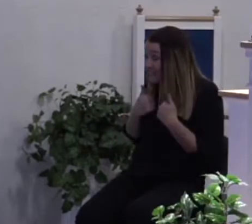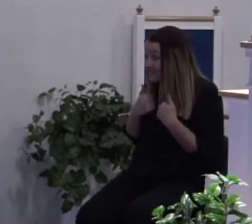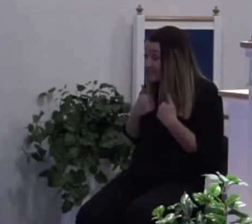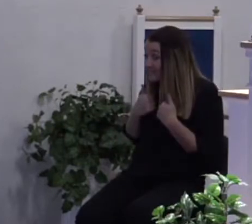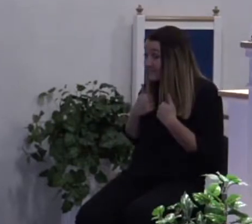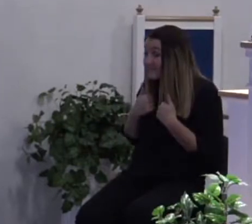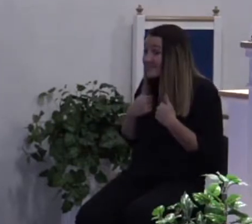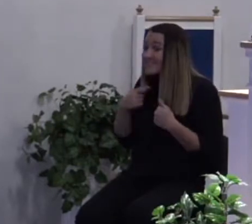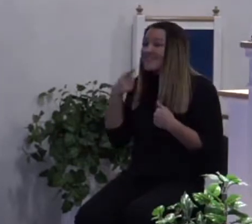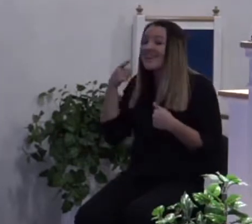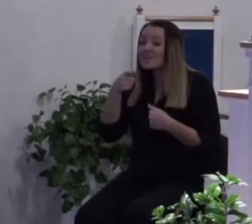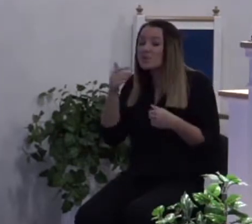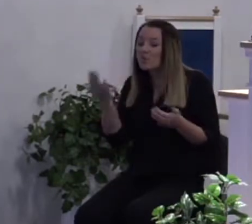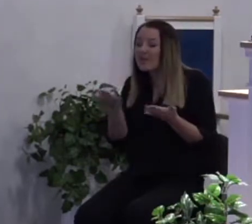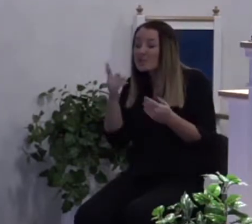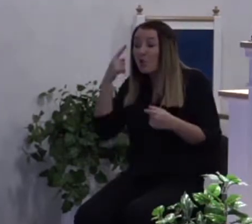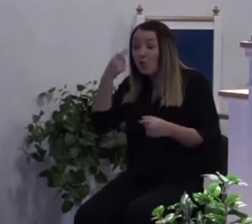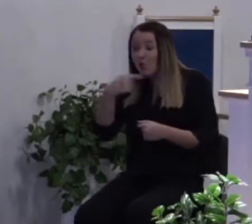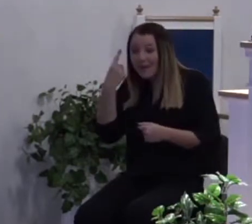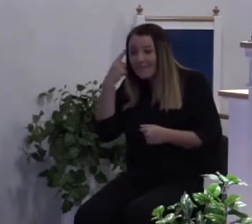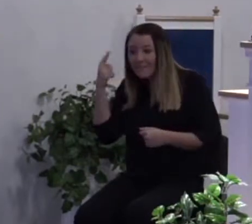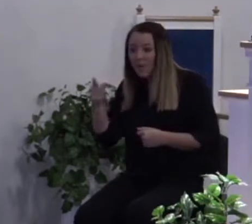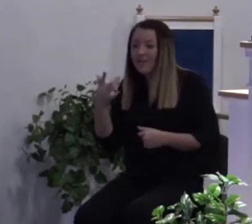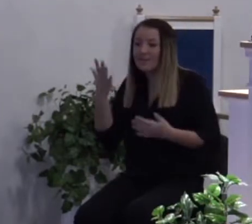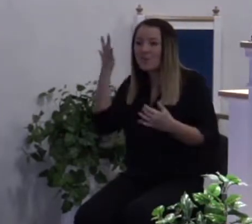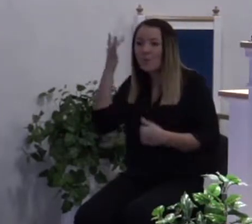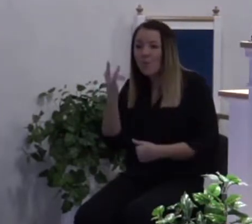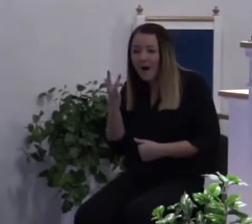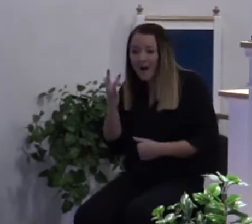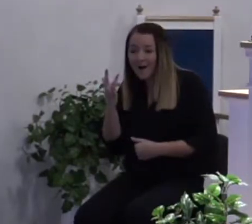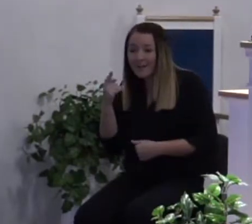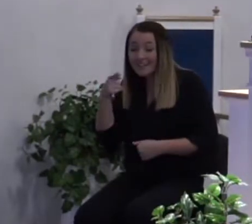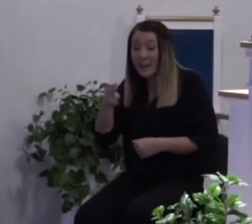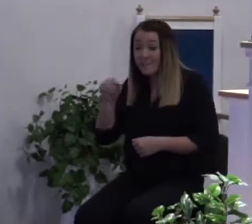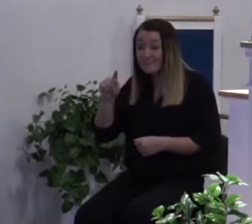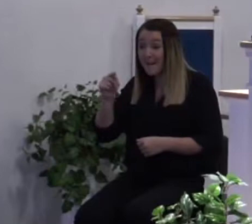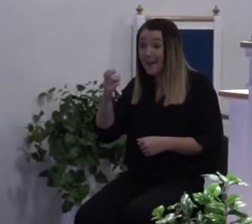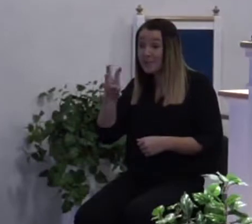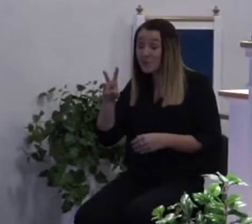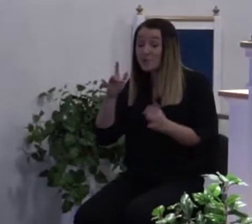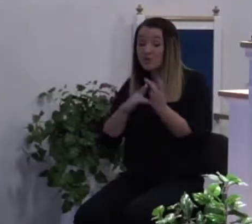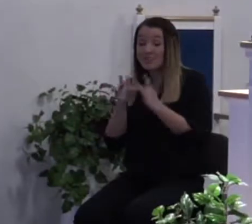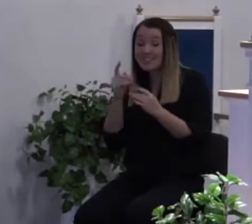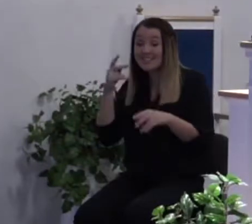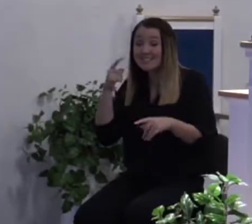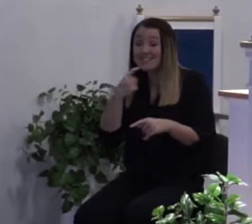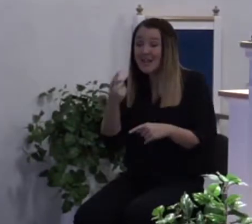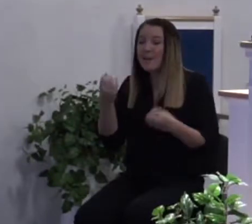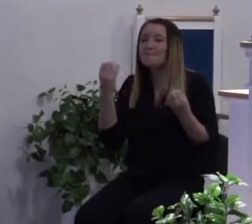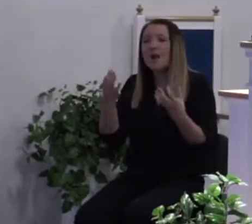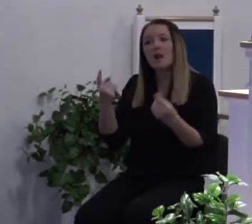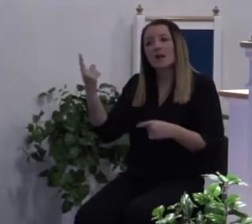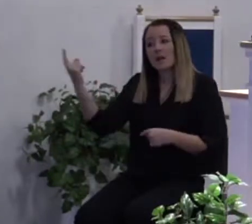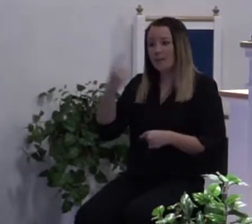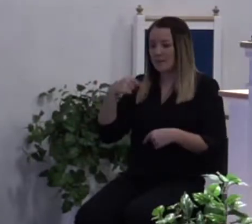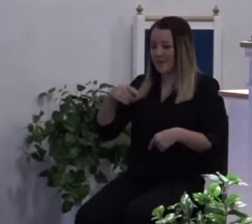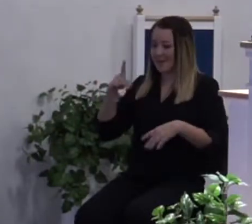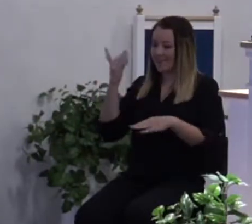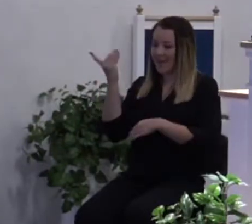That's what he's looking for. That's the reason why in Matthew, Jesus said, many will come to me in that day and say,